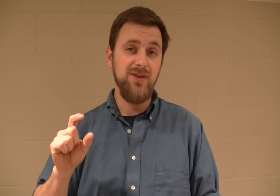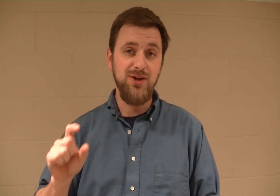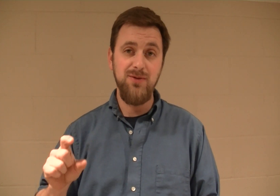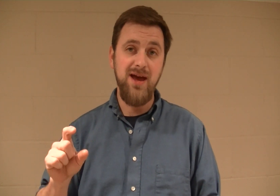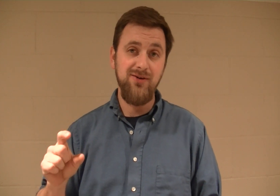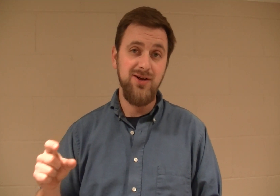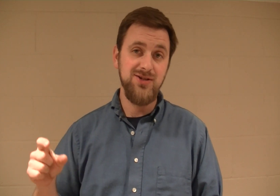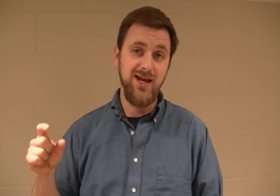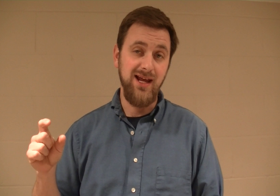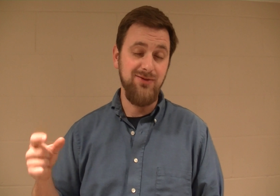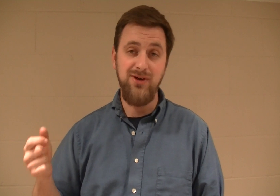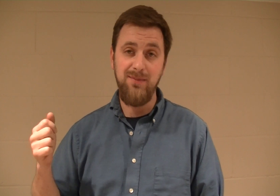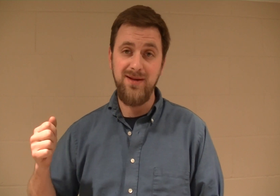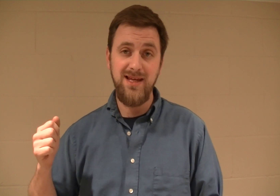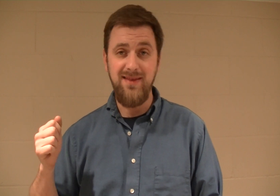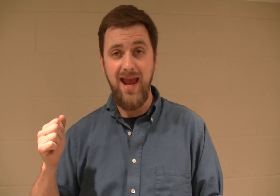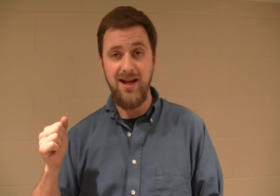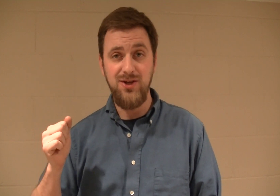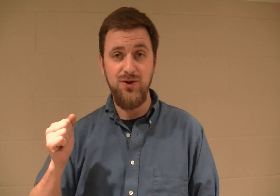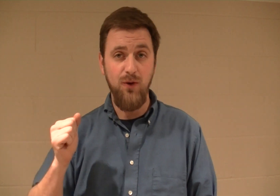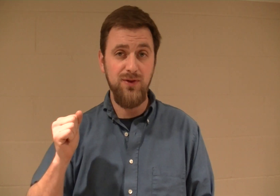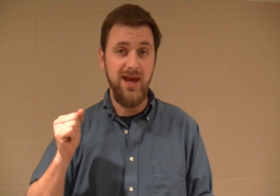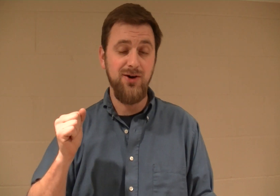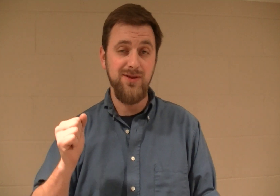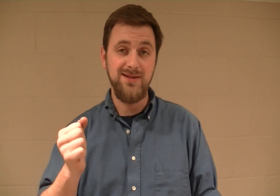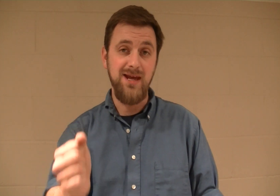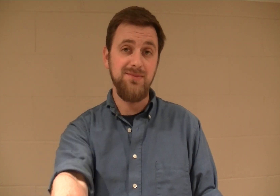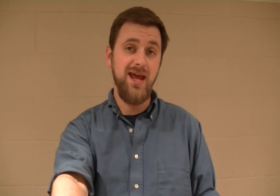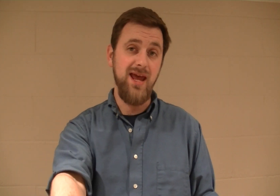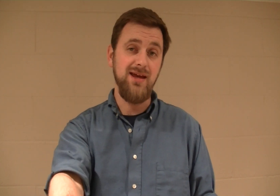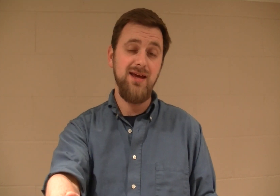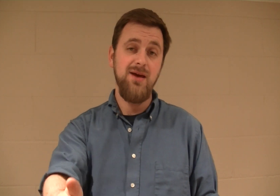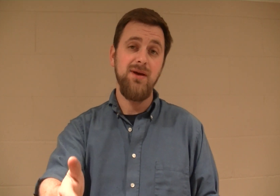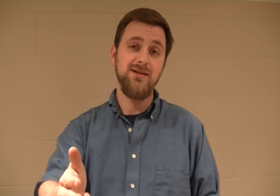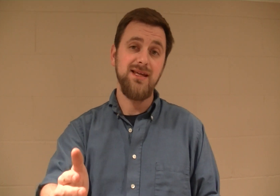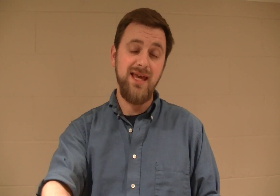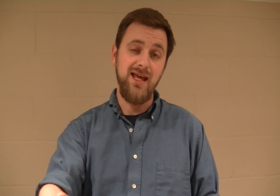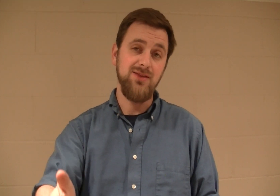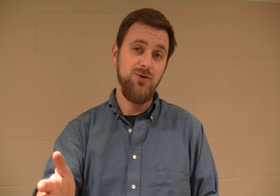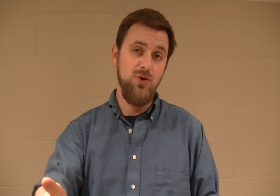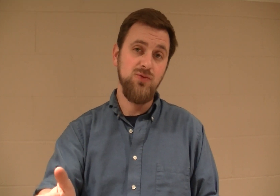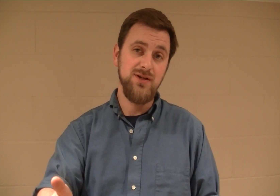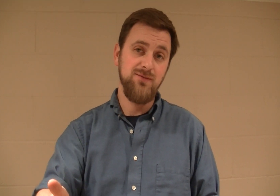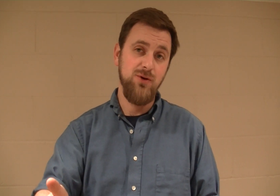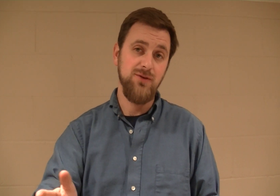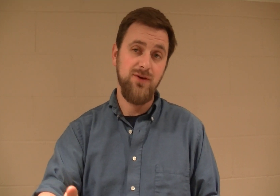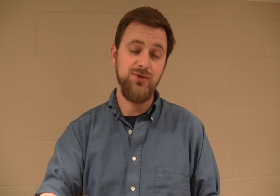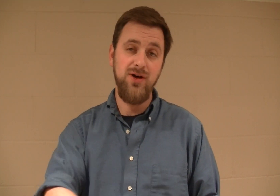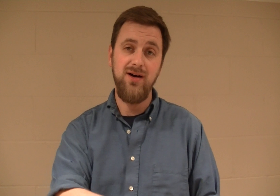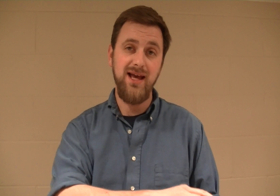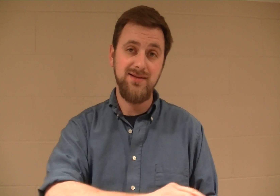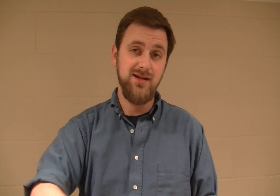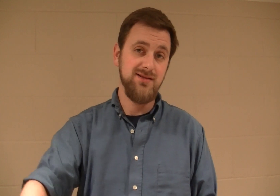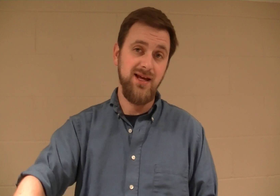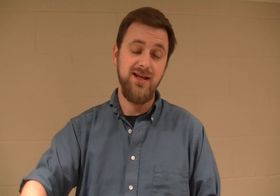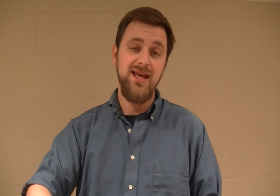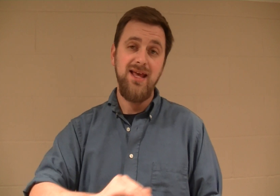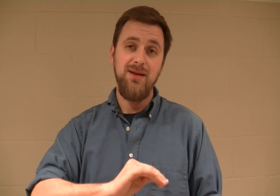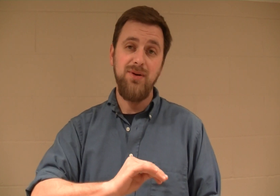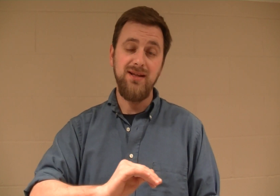they do the background check, and if they're not busy, they hand it to you over the counter the same day because, again, the whole reason for it, federal law has sunset. But